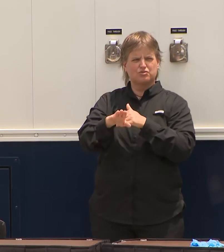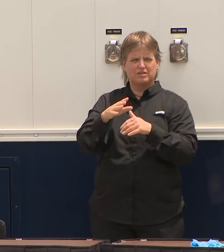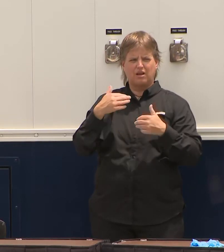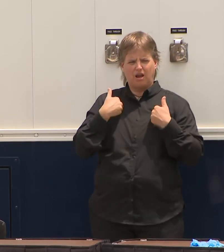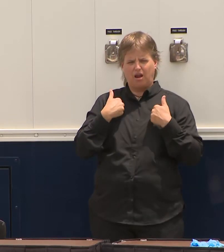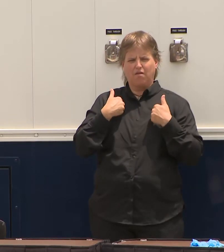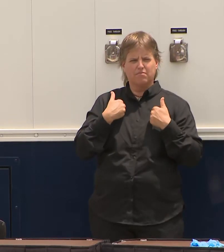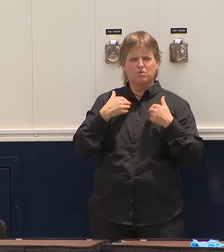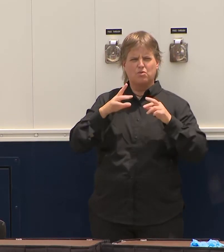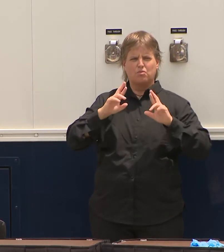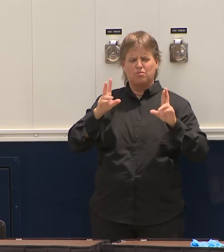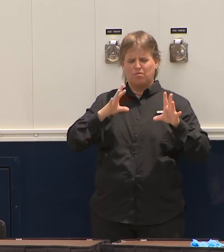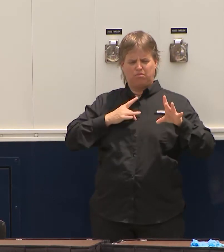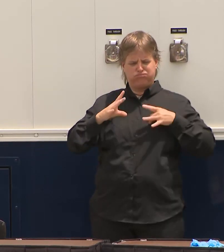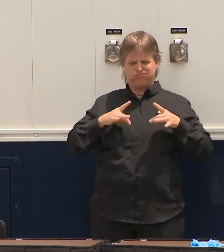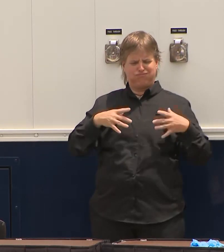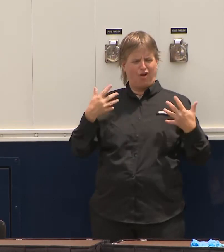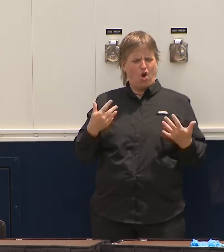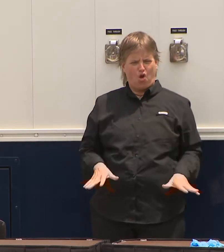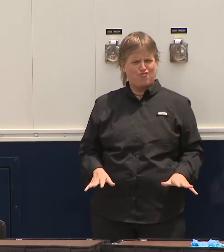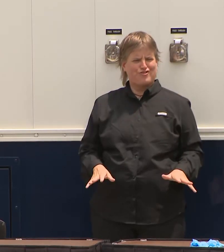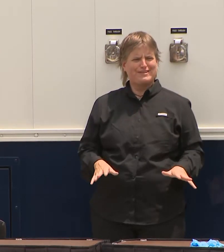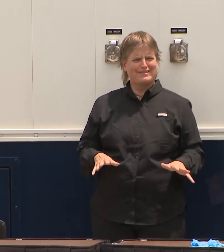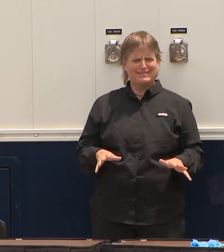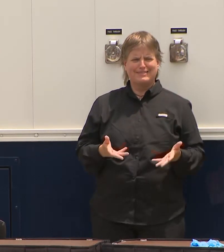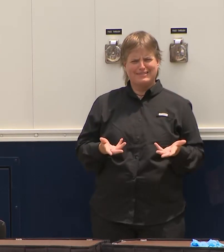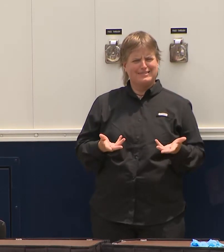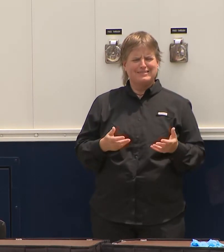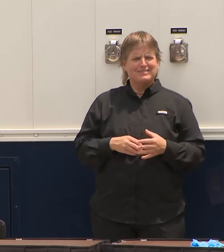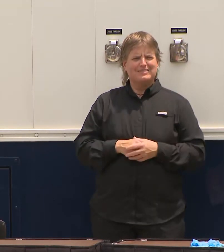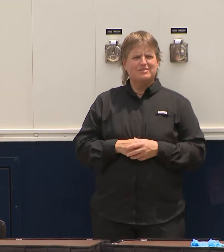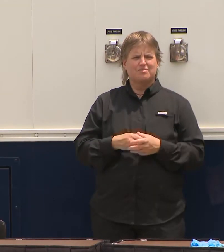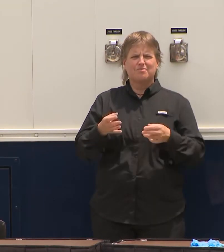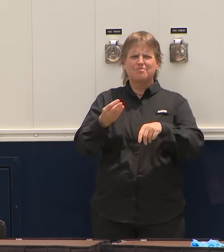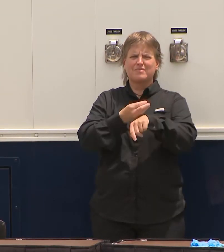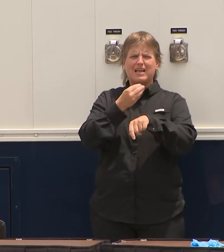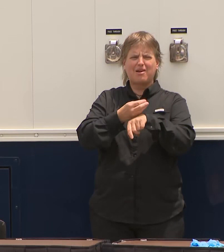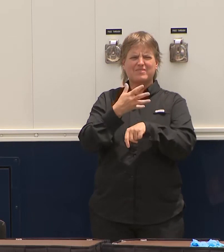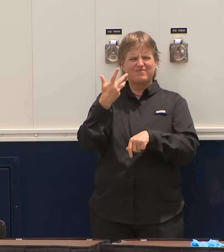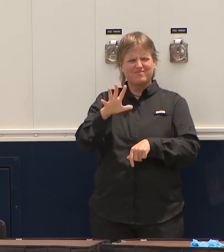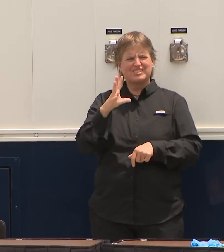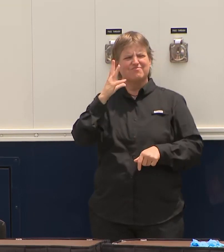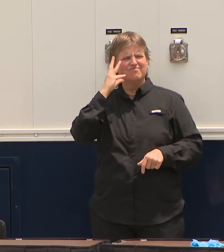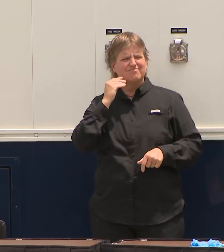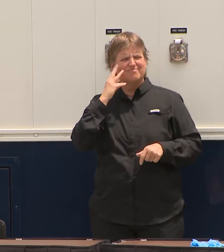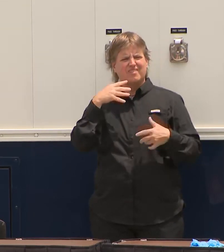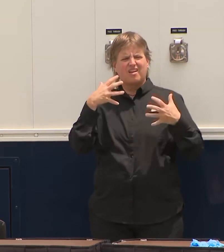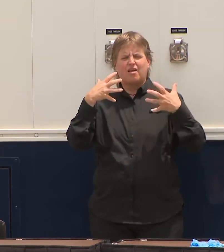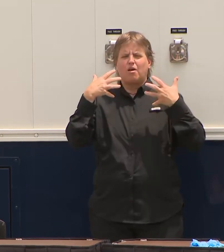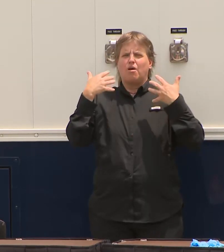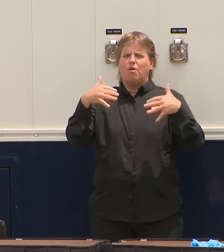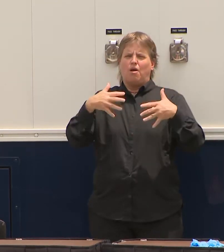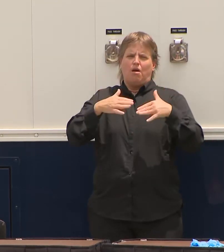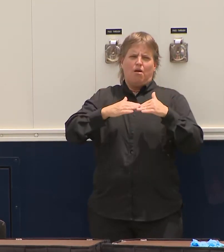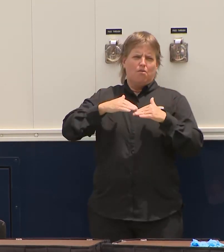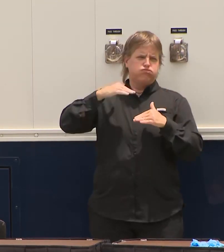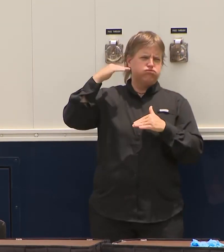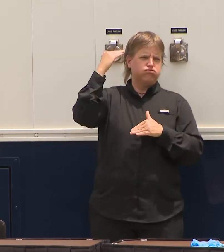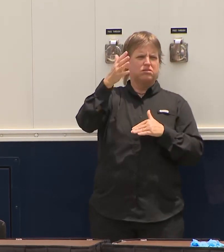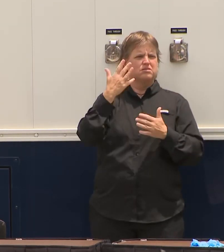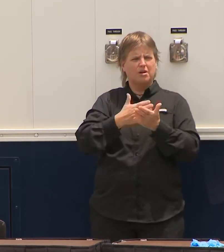we're going through a lot here. You know, Miami's gone through a lot here. Other parts of Florida have gone through a lot here. We've had a lot of